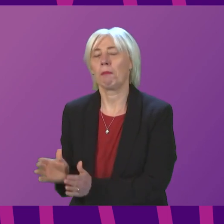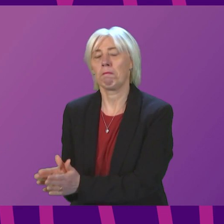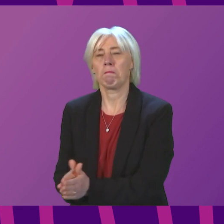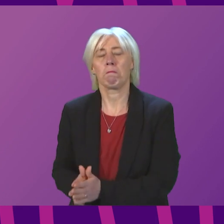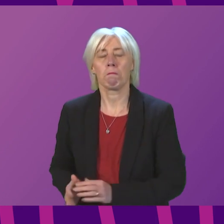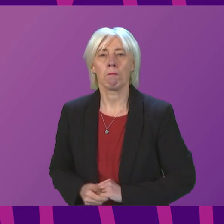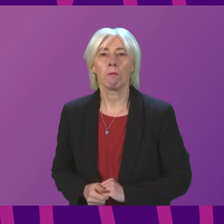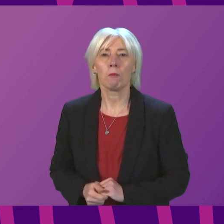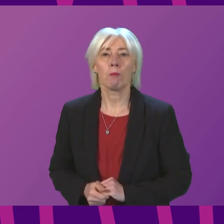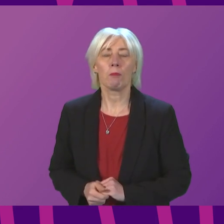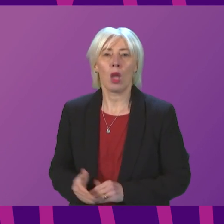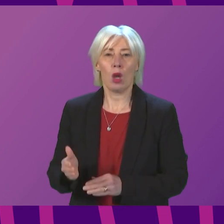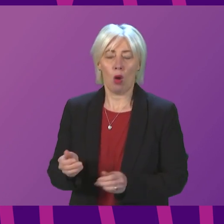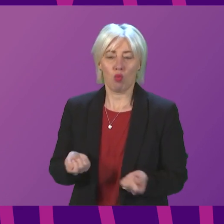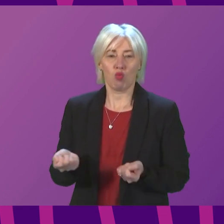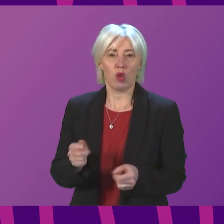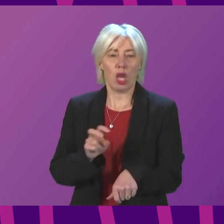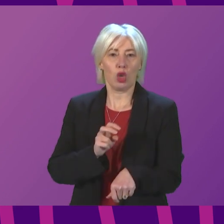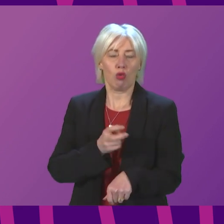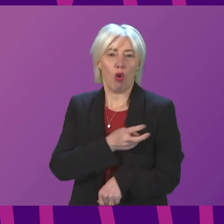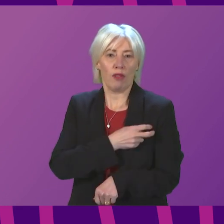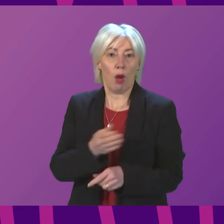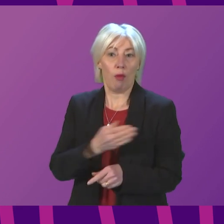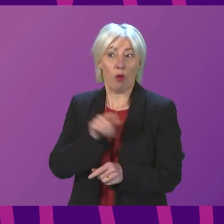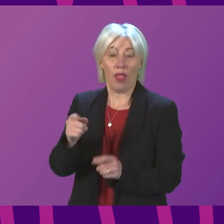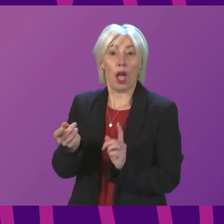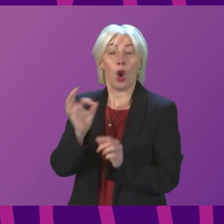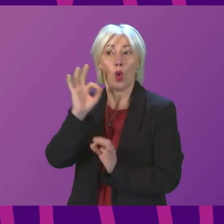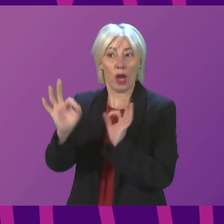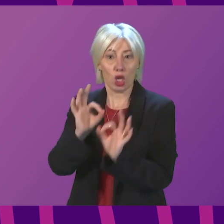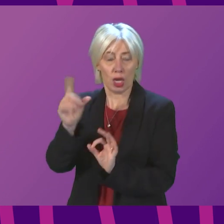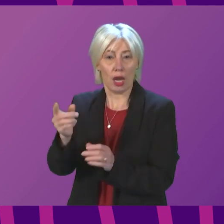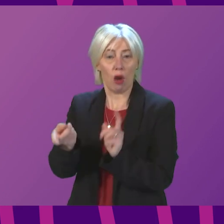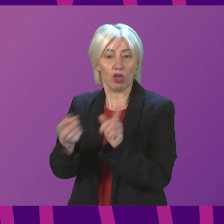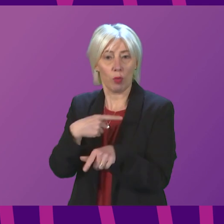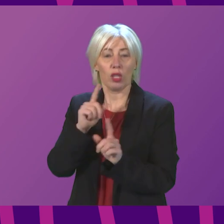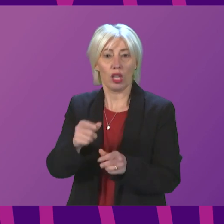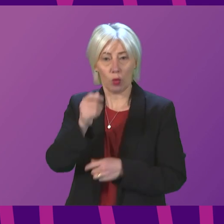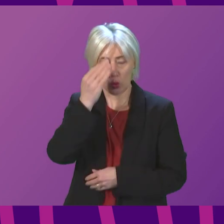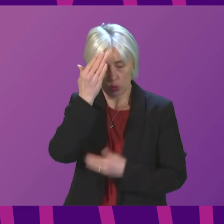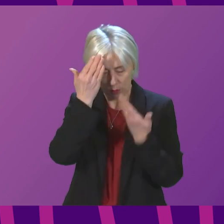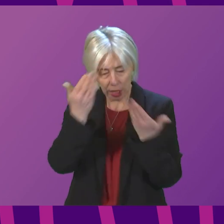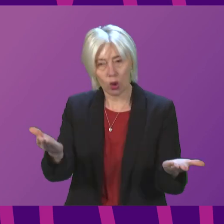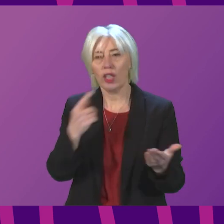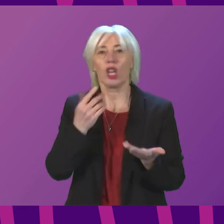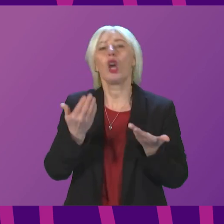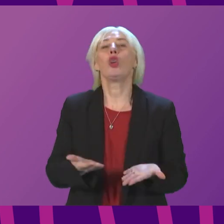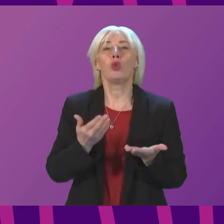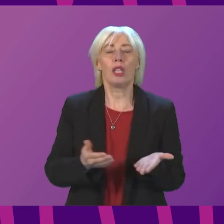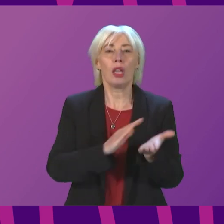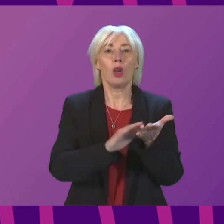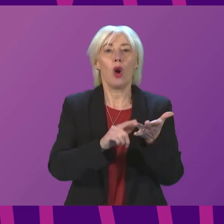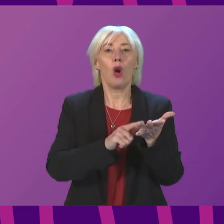Prime before I come to that extremely important question, can I just take the opportunity to acknowledge that today, of course, is Holocaust